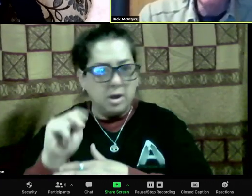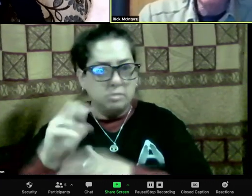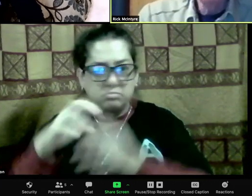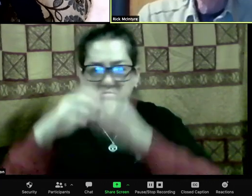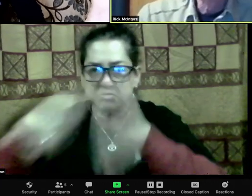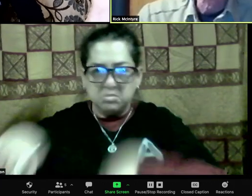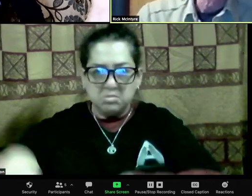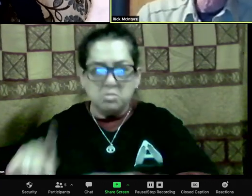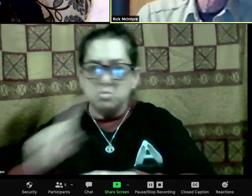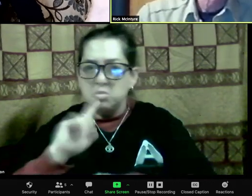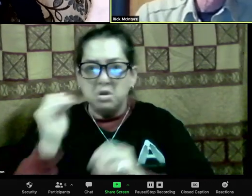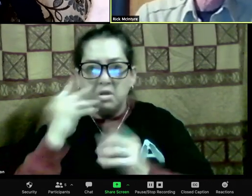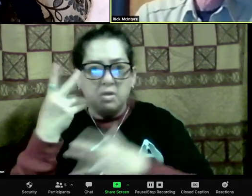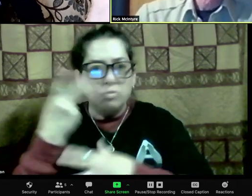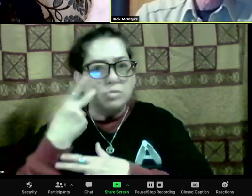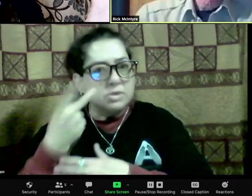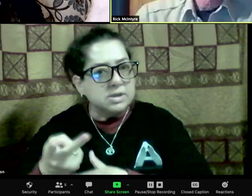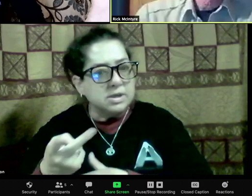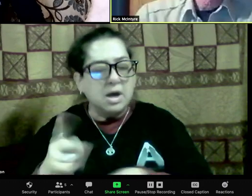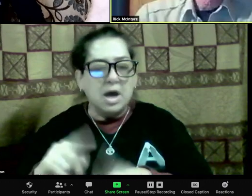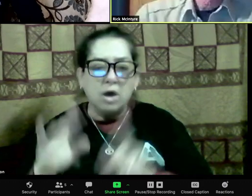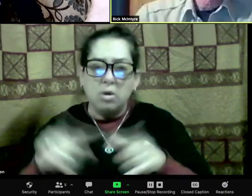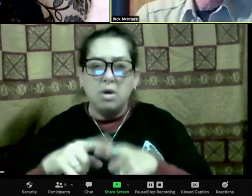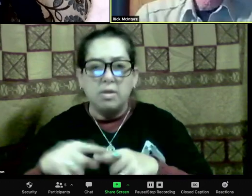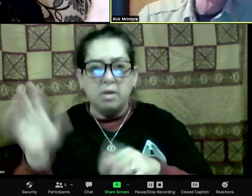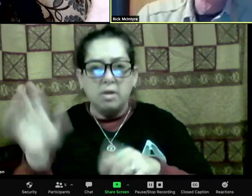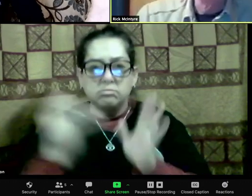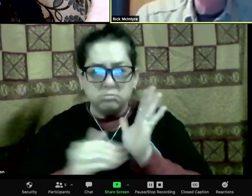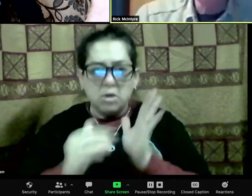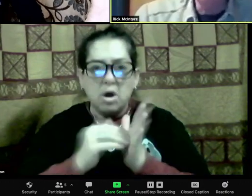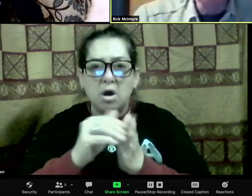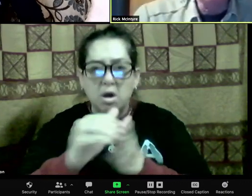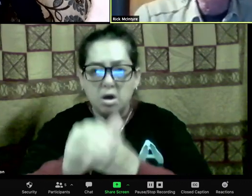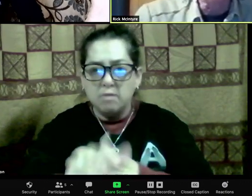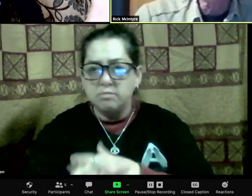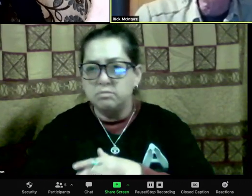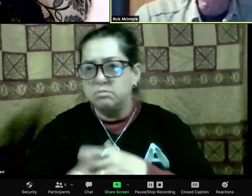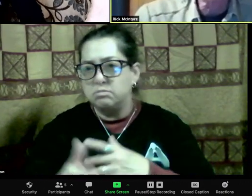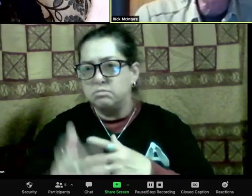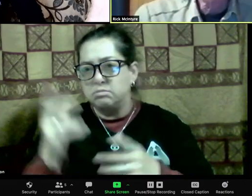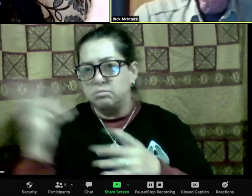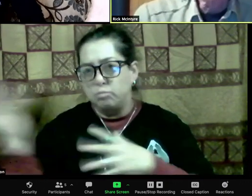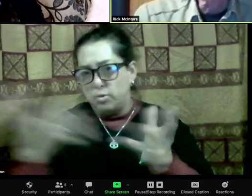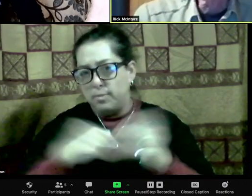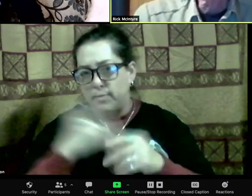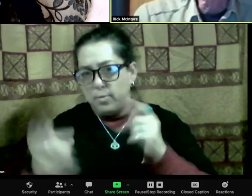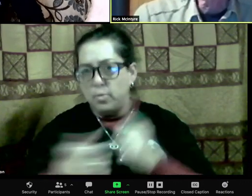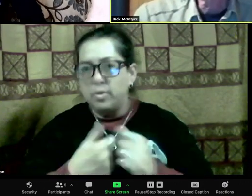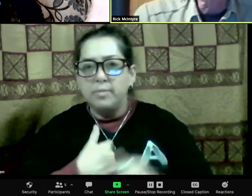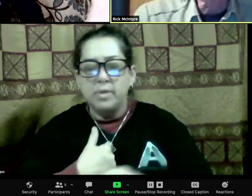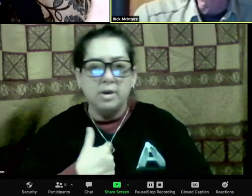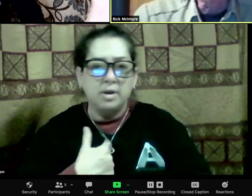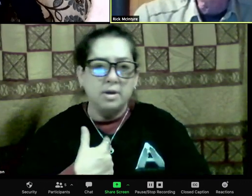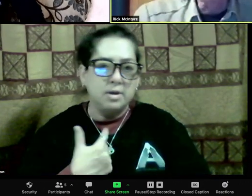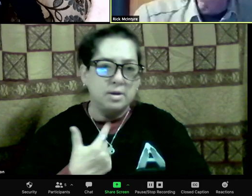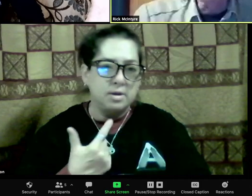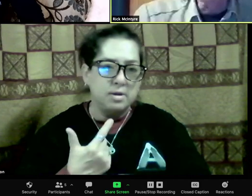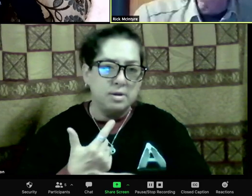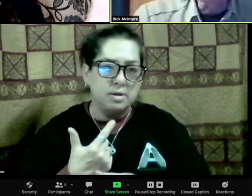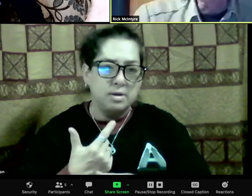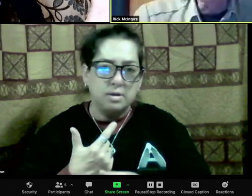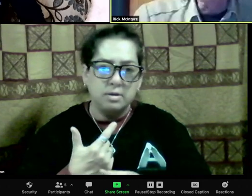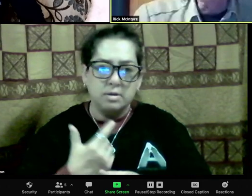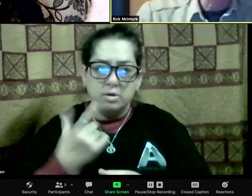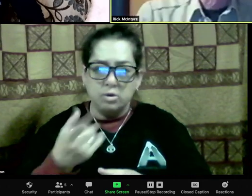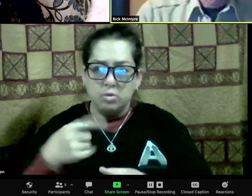seven pen sites that still all the others have been taken down and removed. So the only one